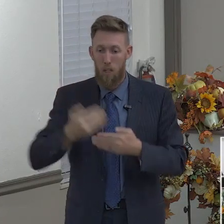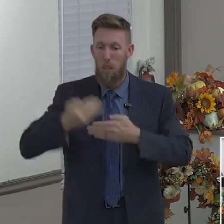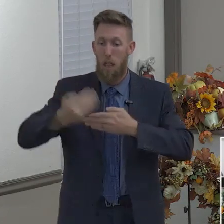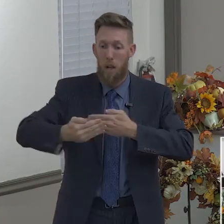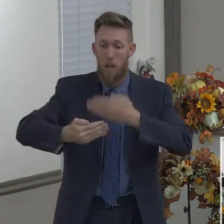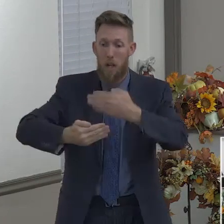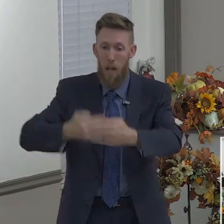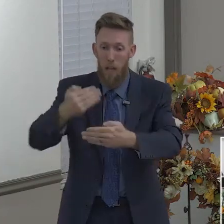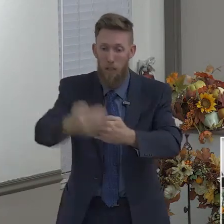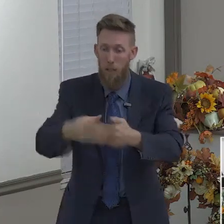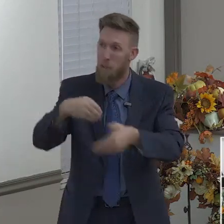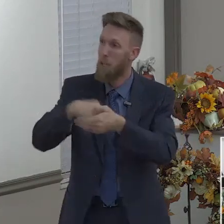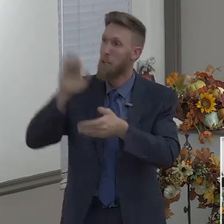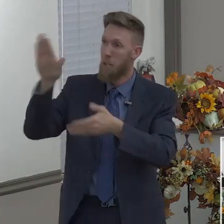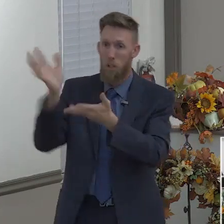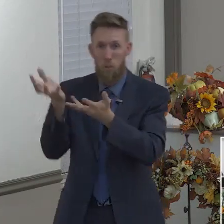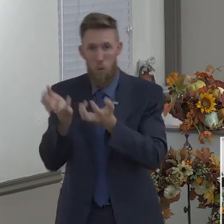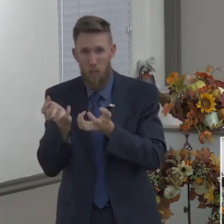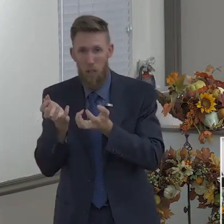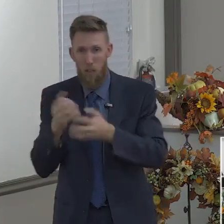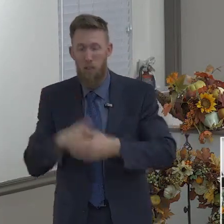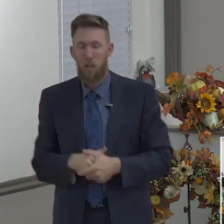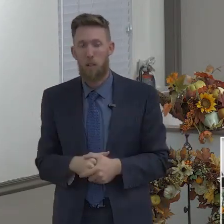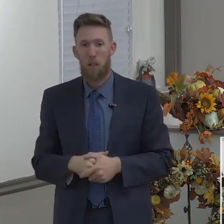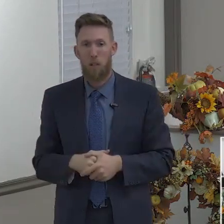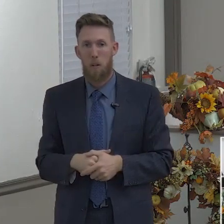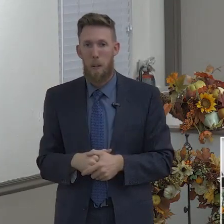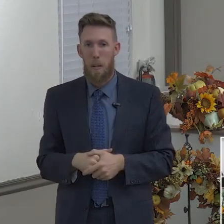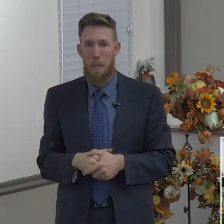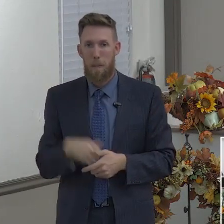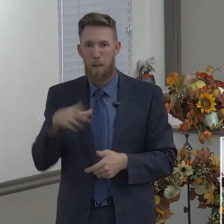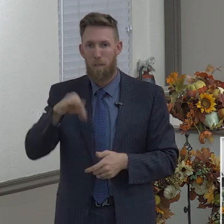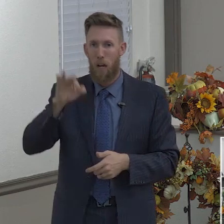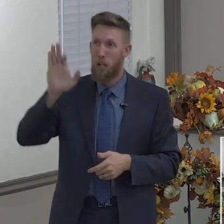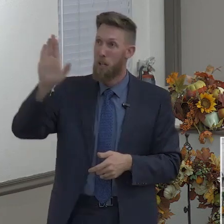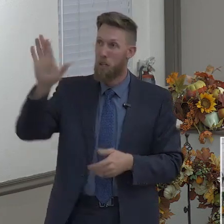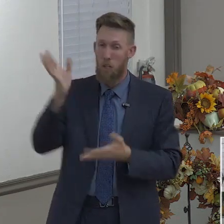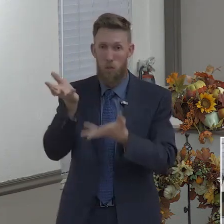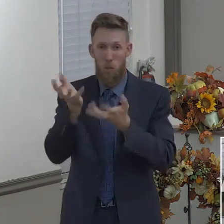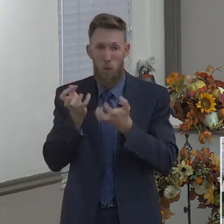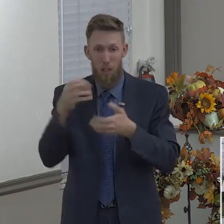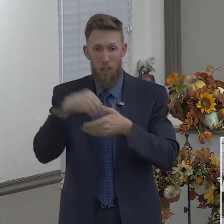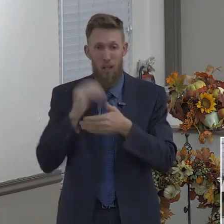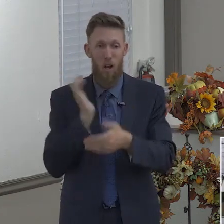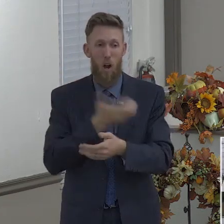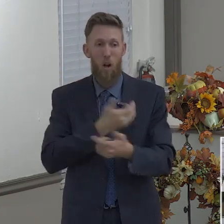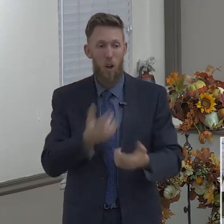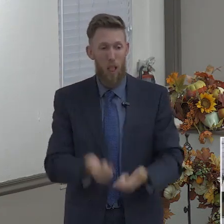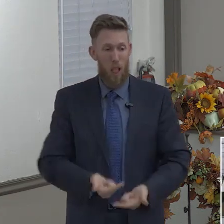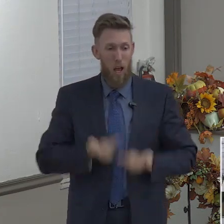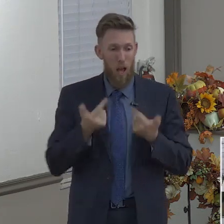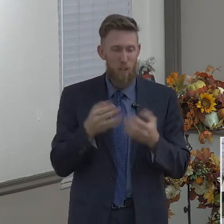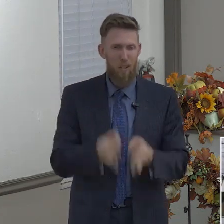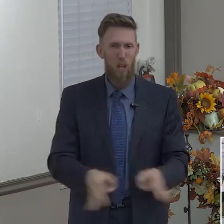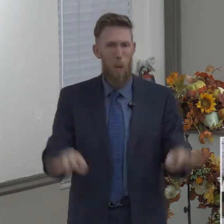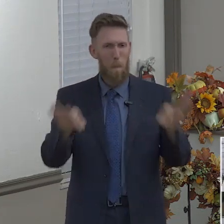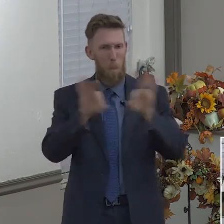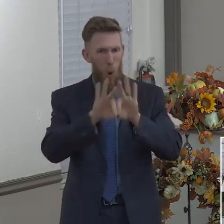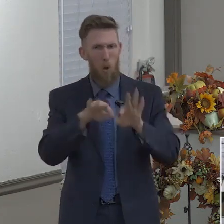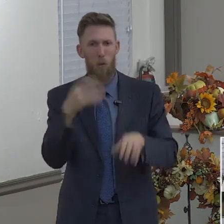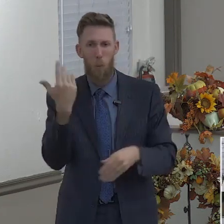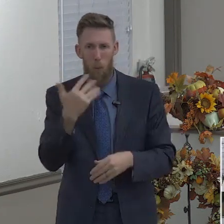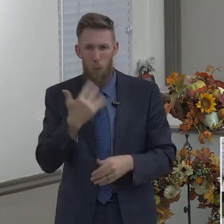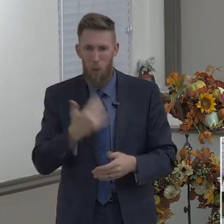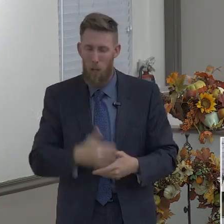to follow. And so finding God's will for our life is a very important thing. Now, there are some people who wander life